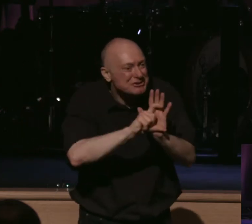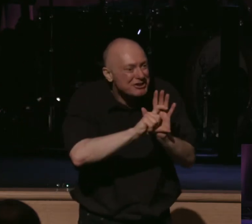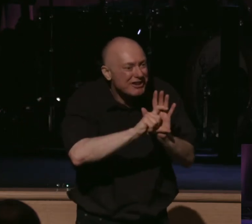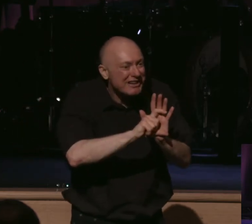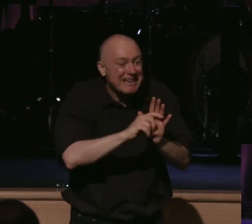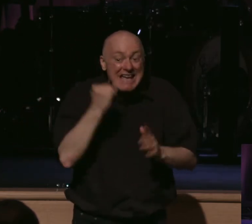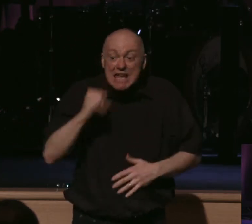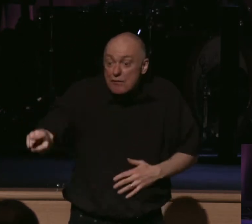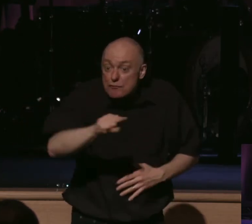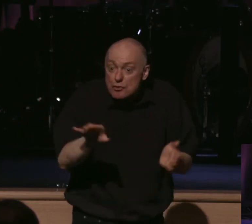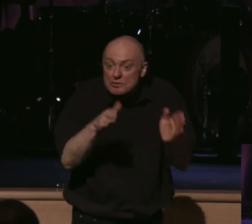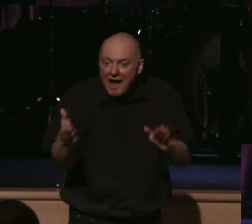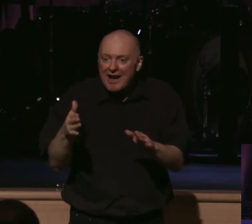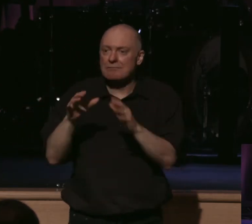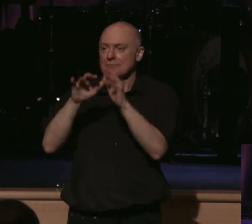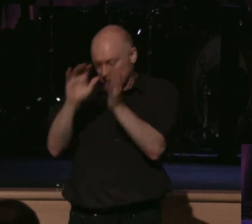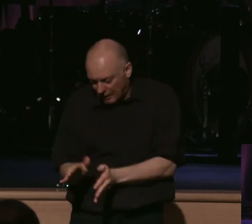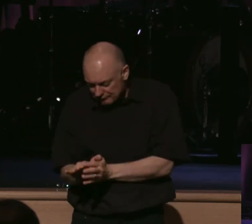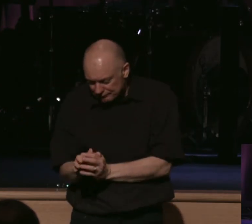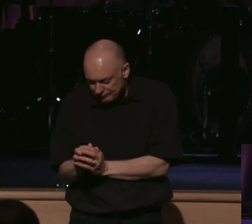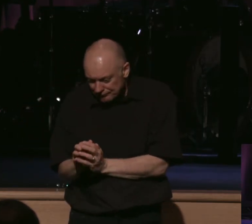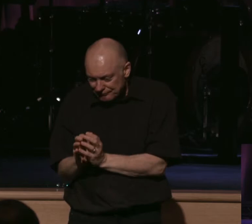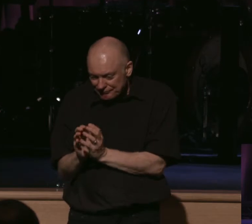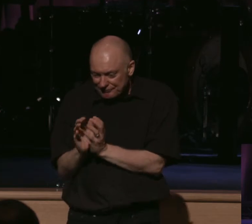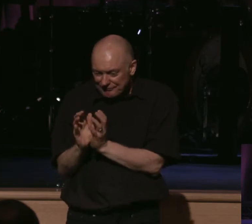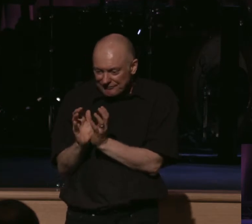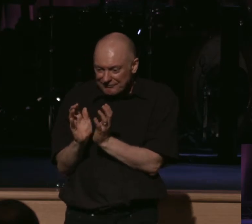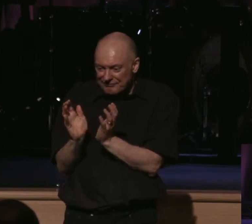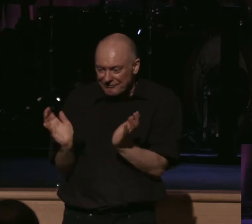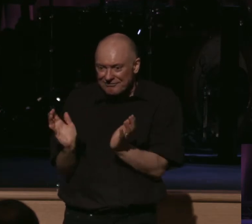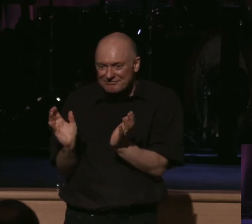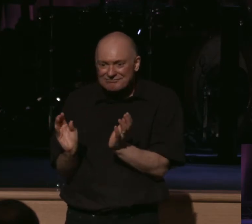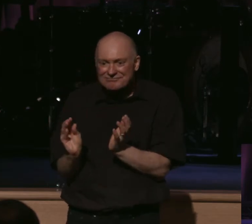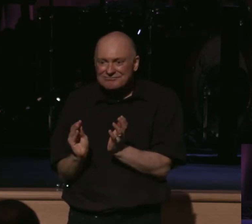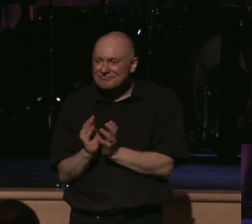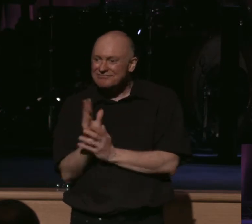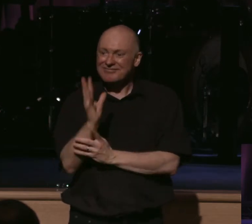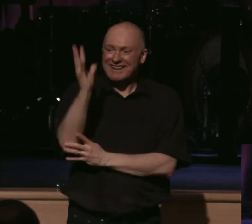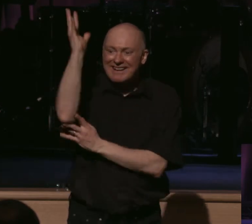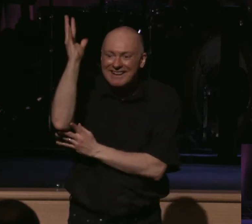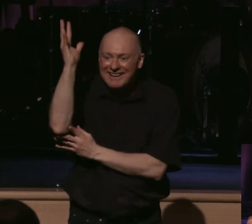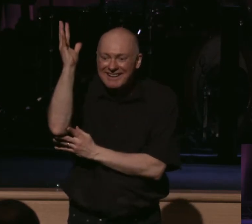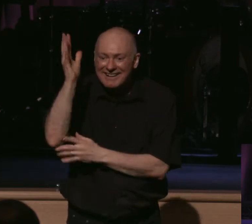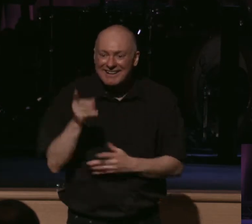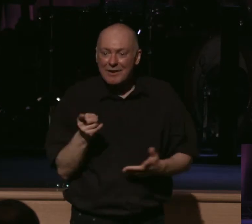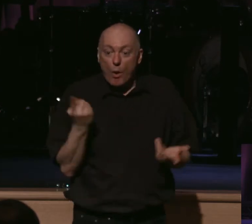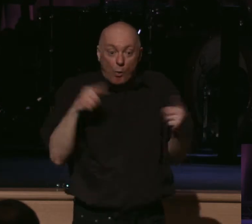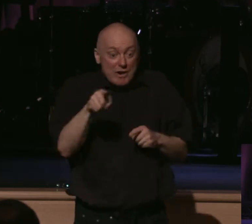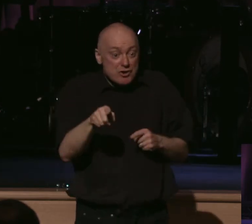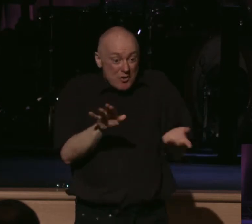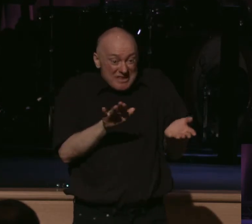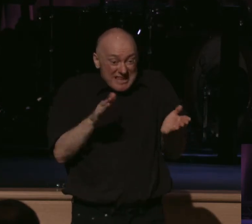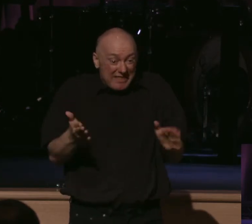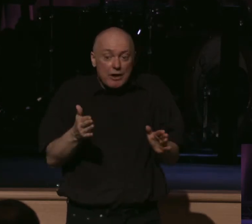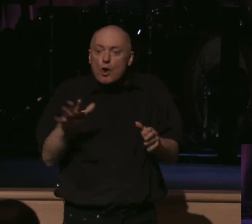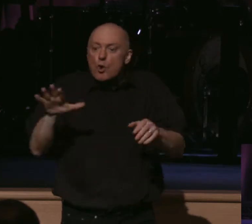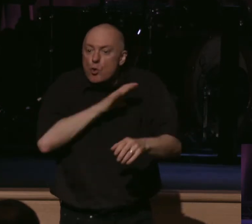if you die, you crack open and you explode from your life because you become nothing. Christ fills you.